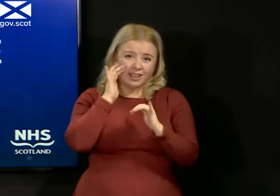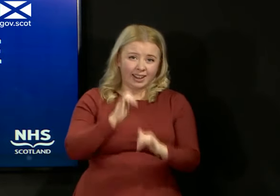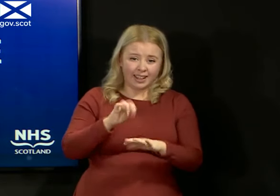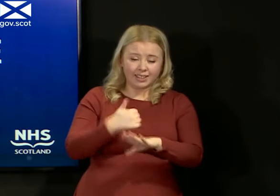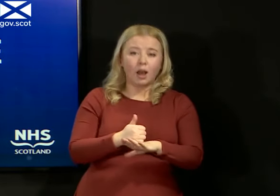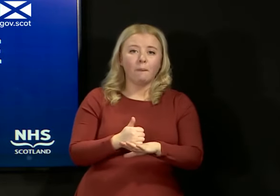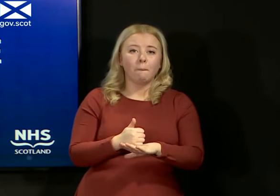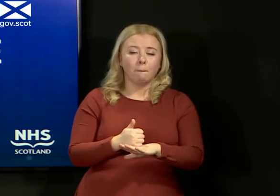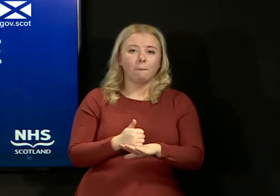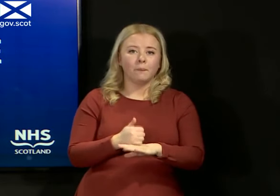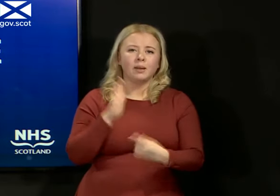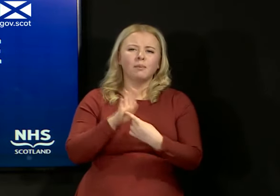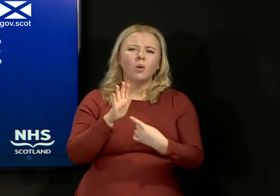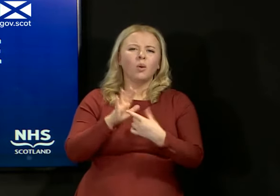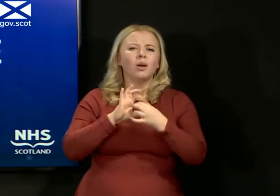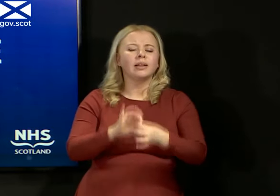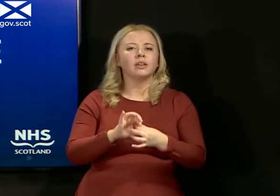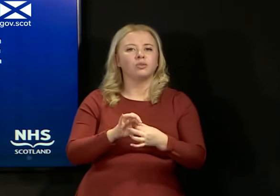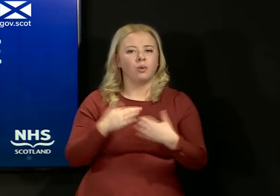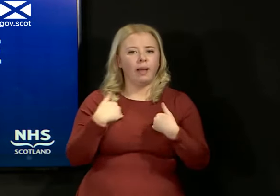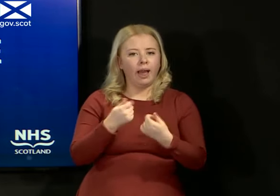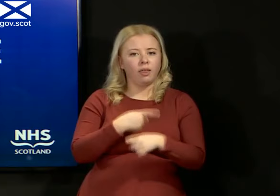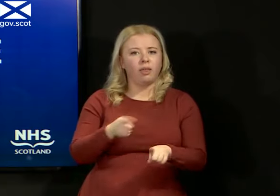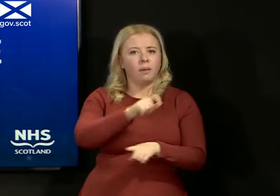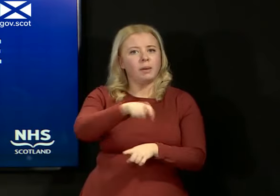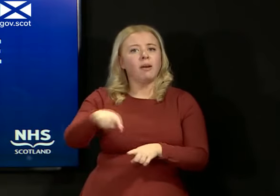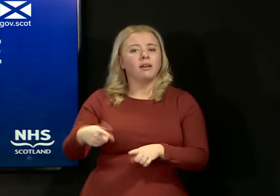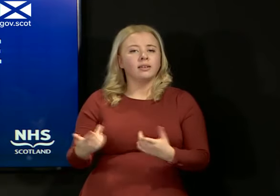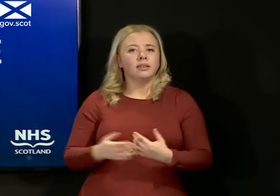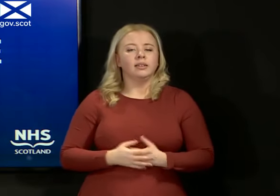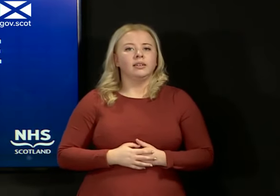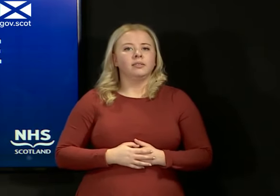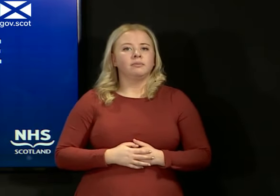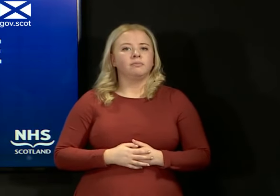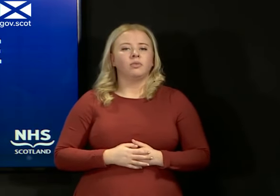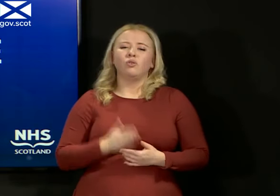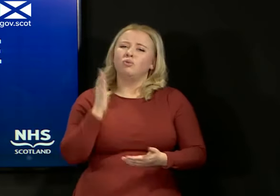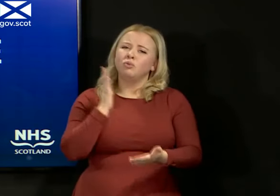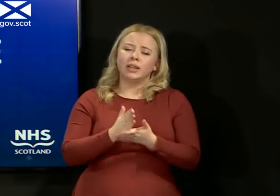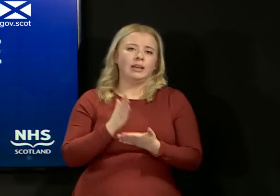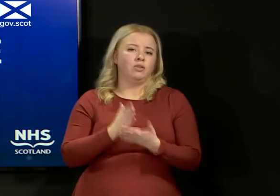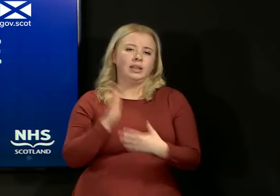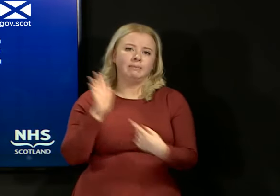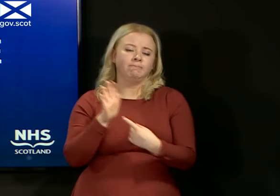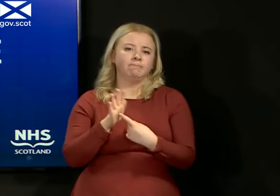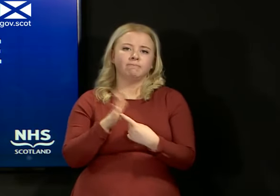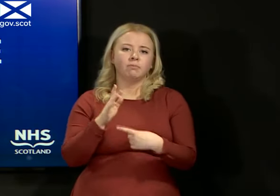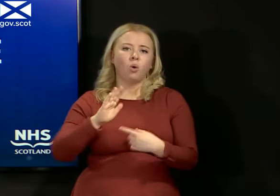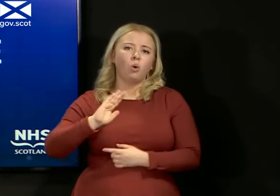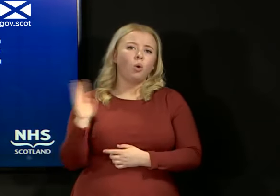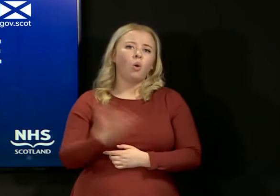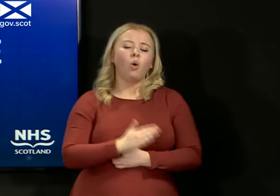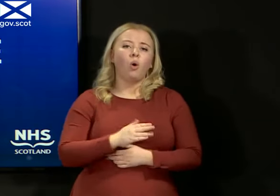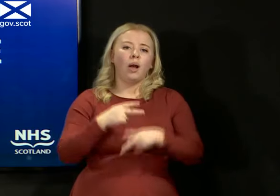important about the health of residents and staff. So it really does matter that all care